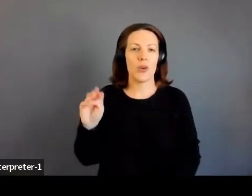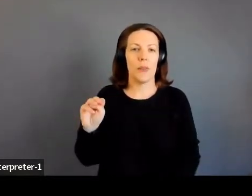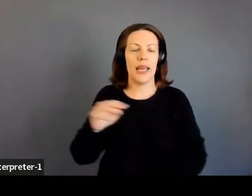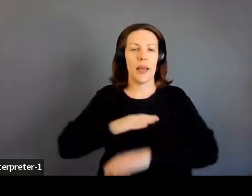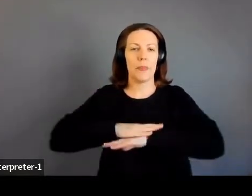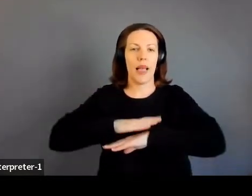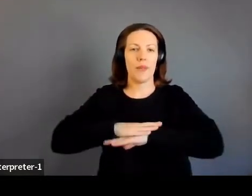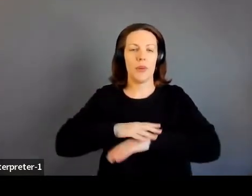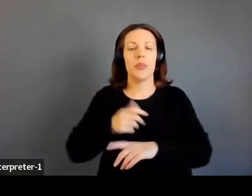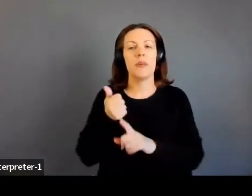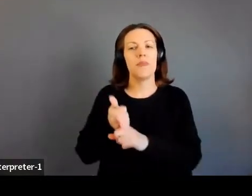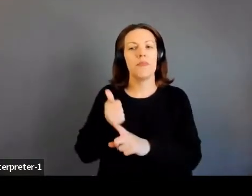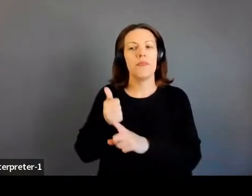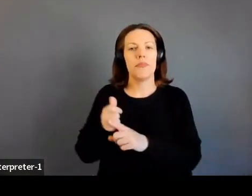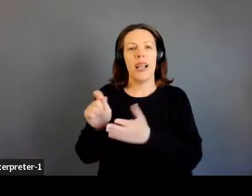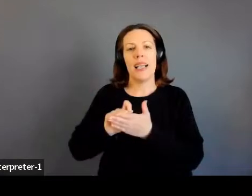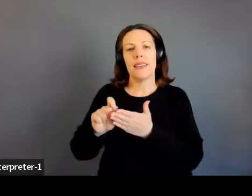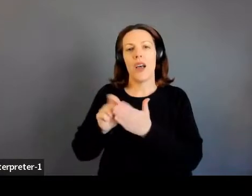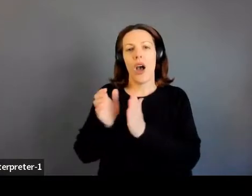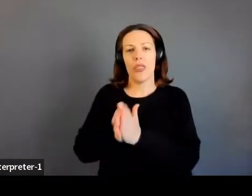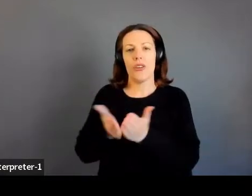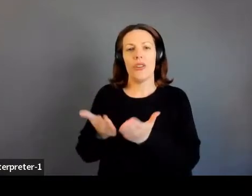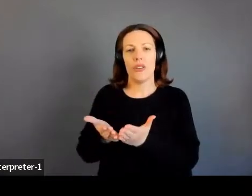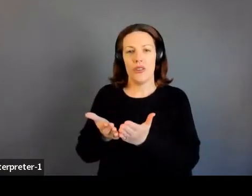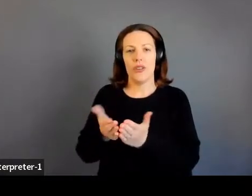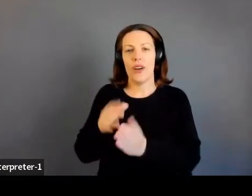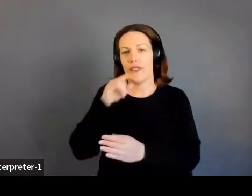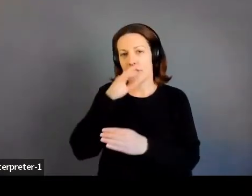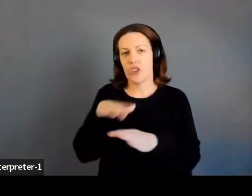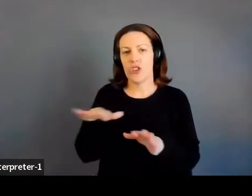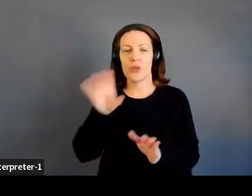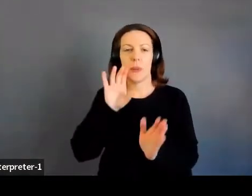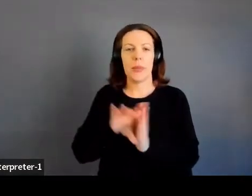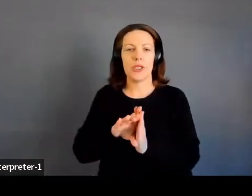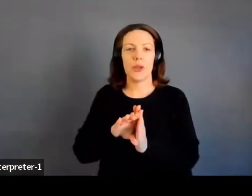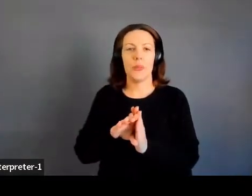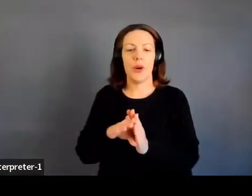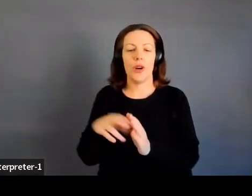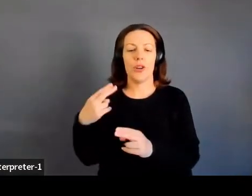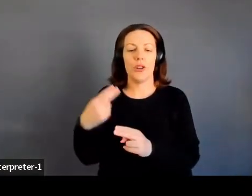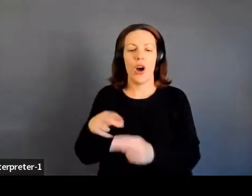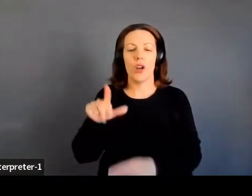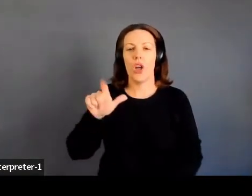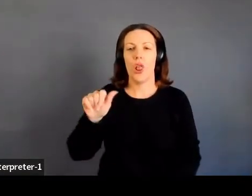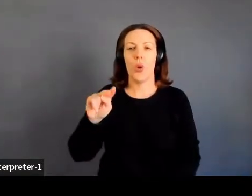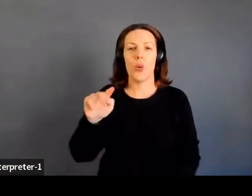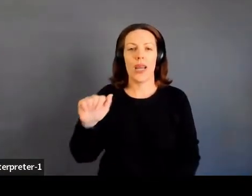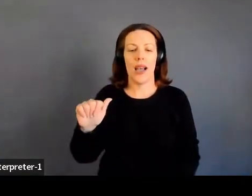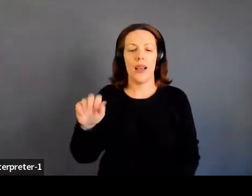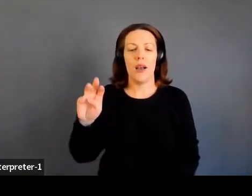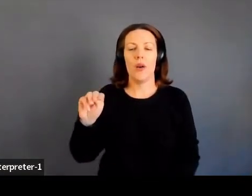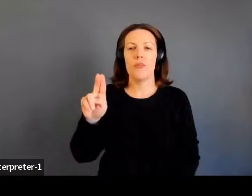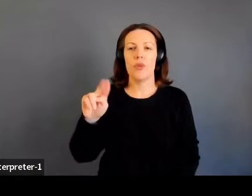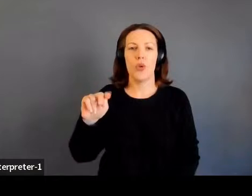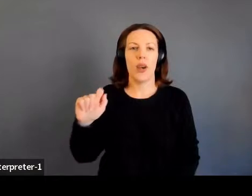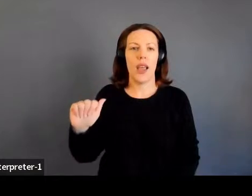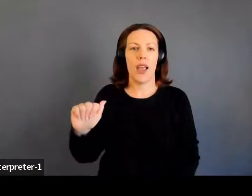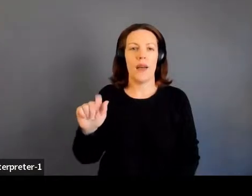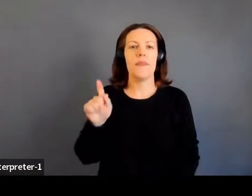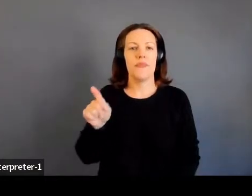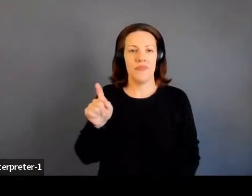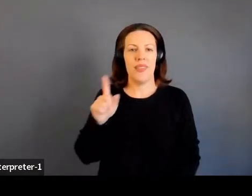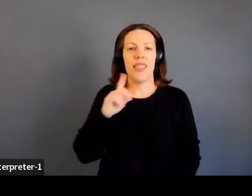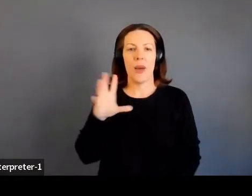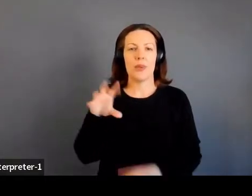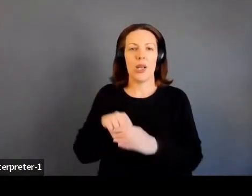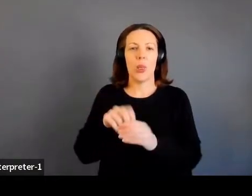and she is the author of the acclaimed children's picture book series, Luna Muna, which was flown to the